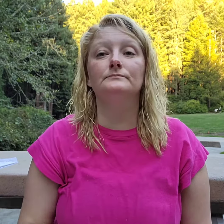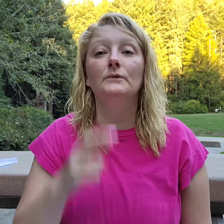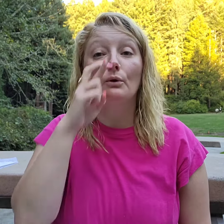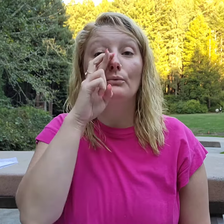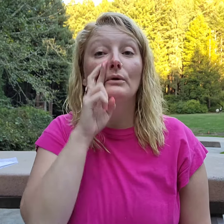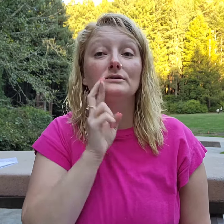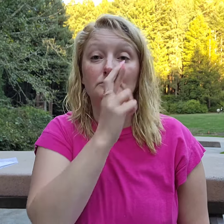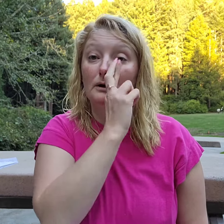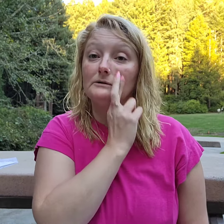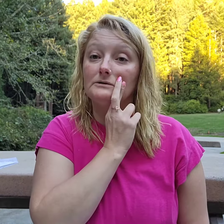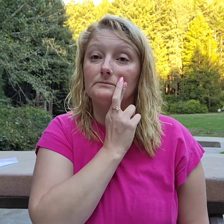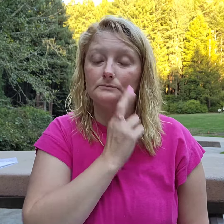Restaurant.